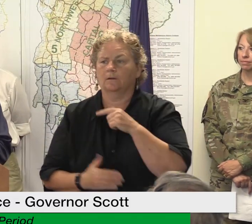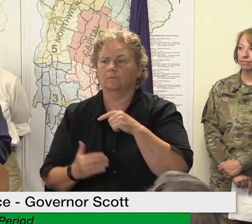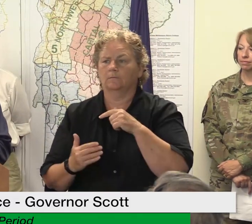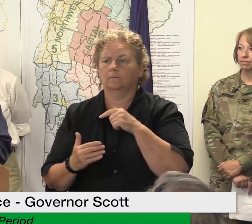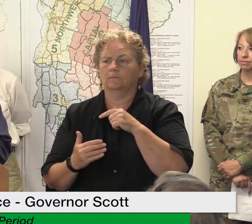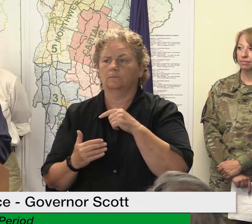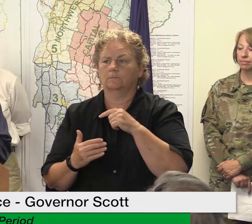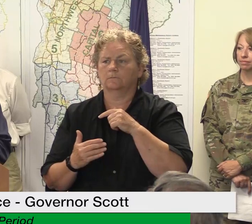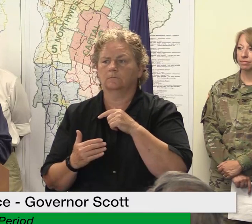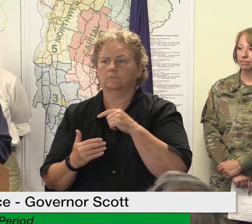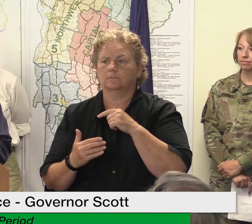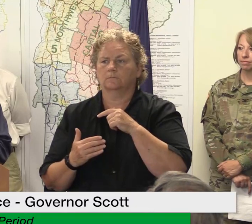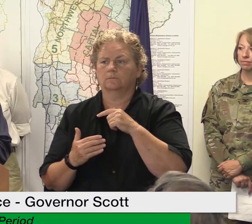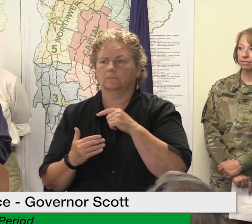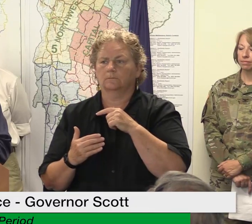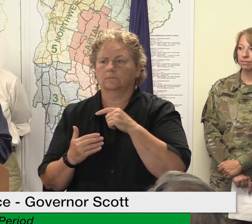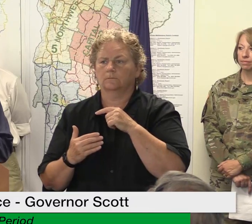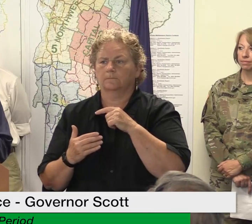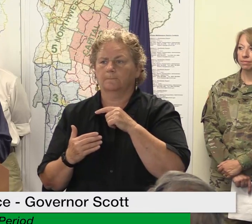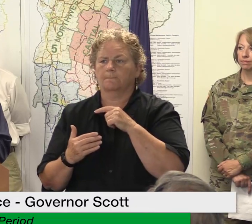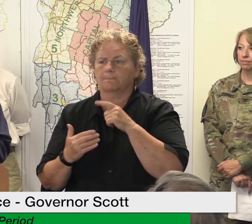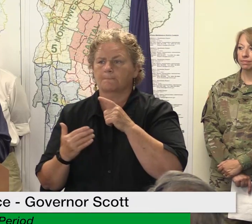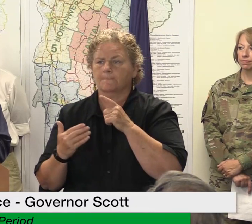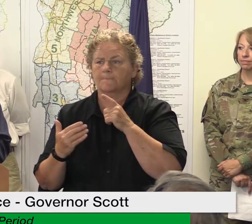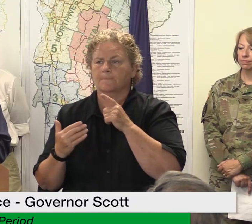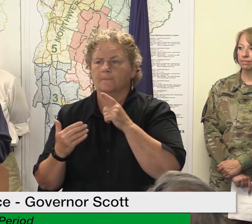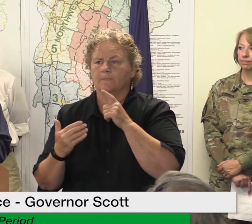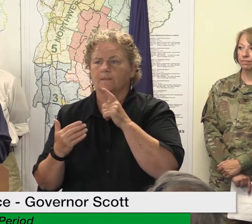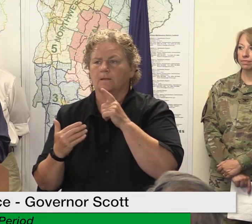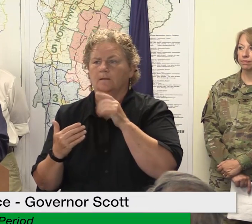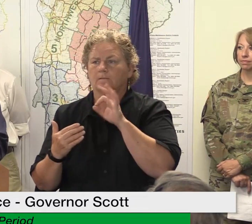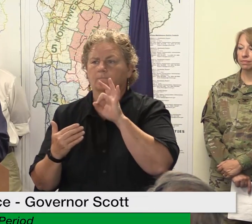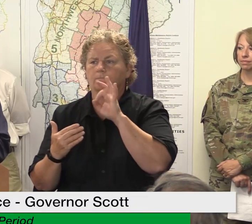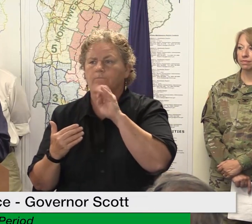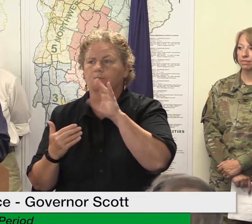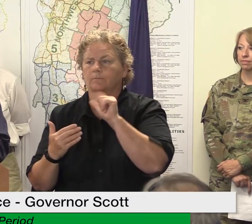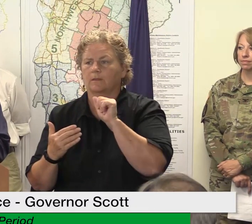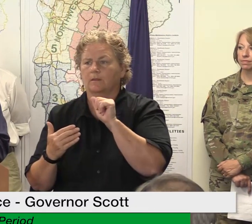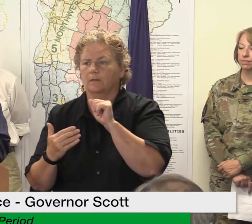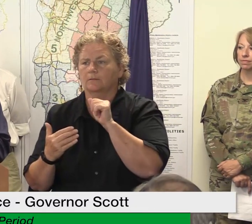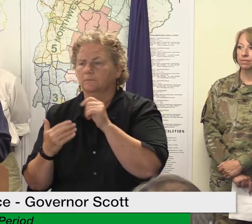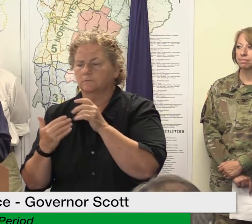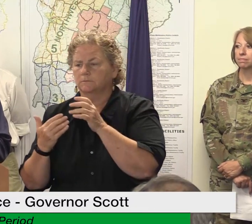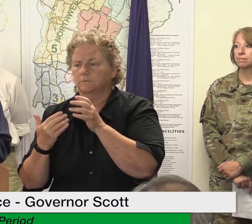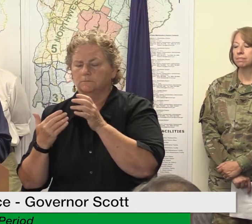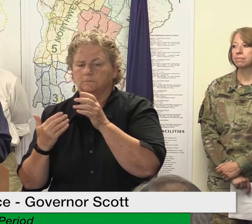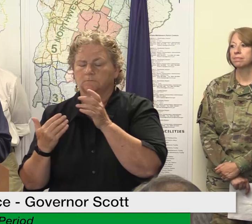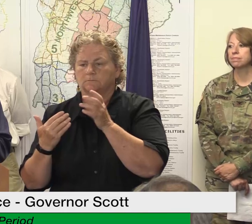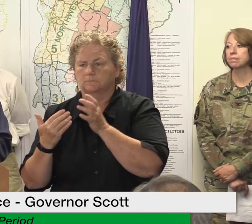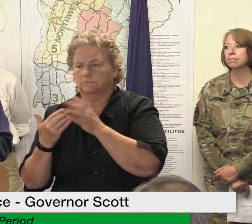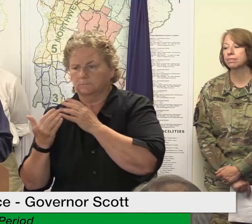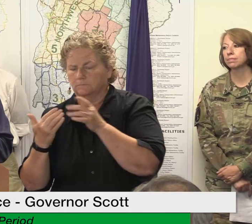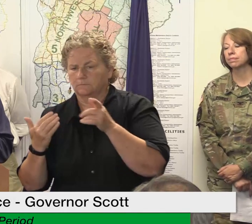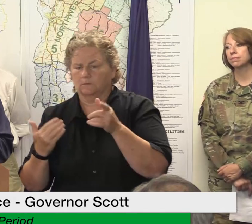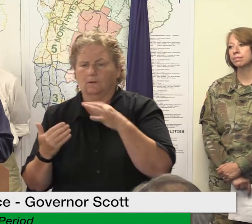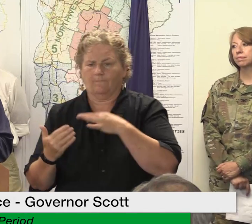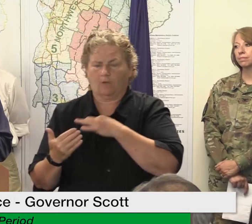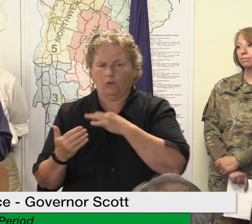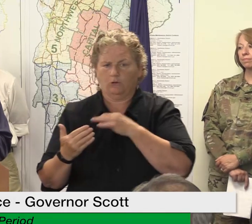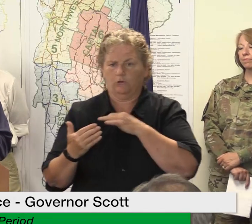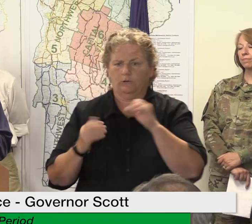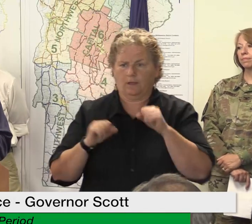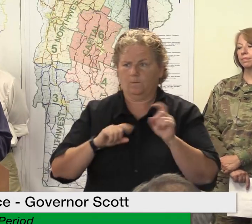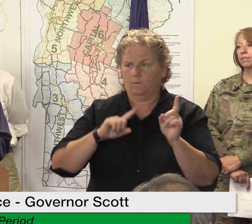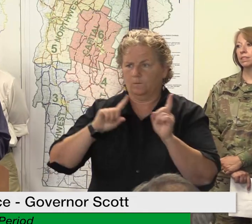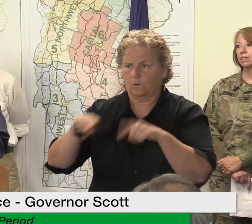volunteers right we know volunteers are the first ones out there that are helping along with first responders but as as you go through